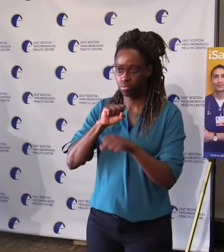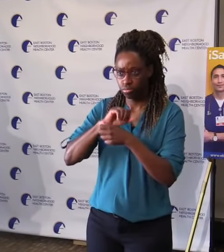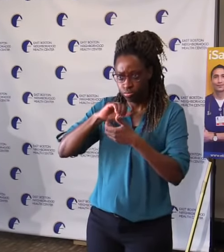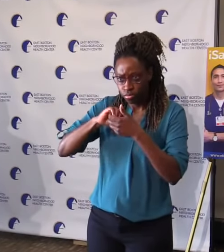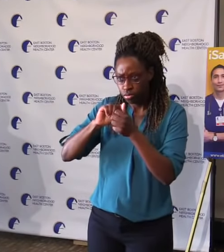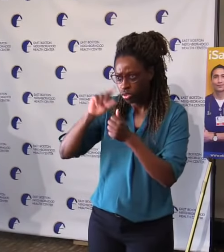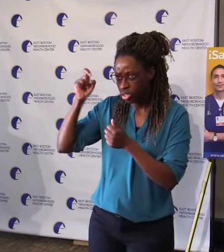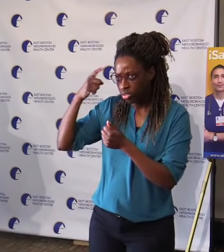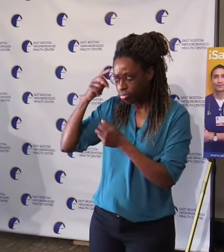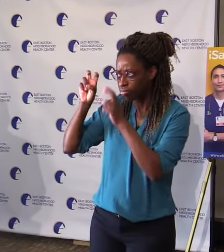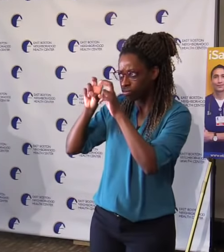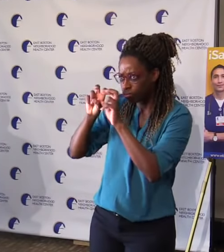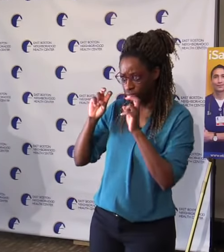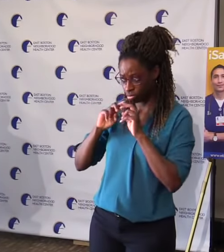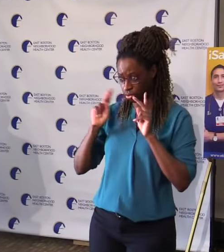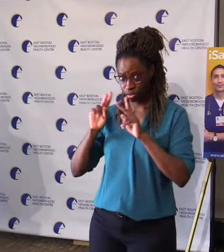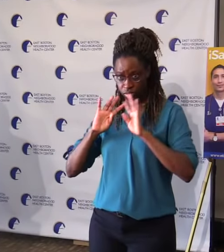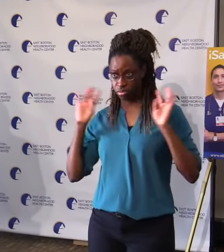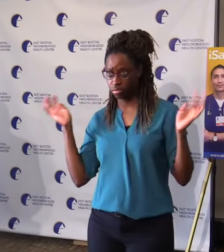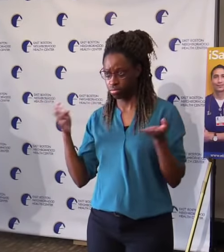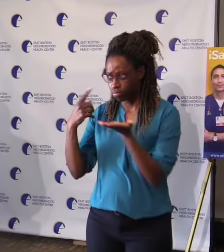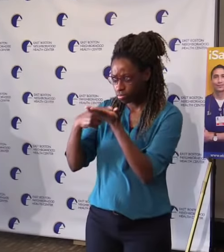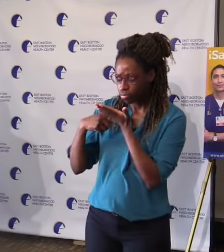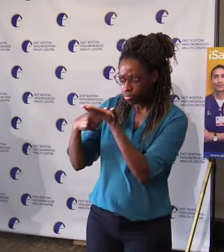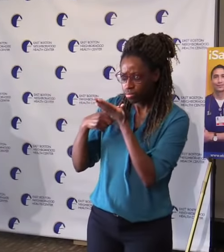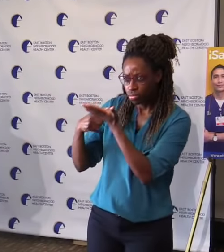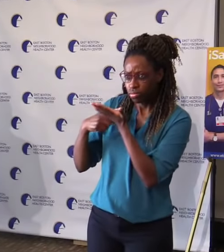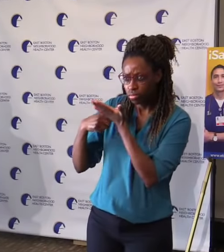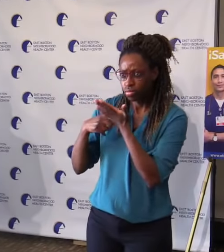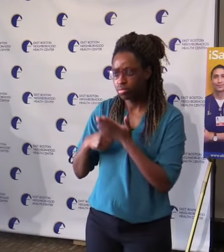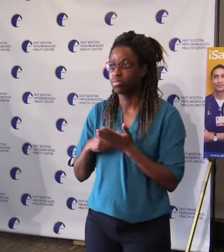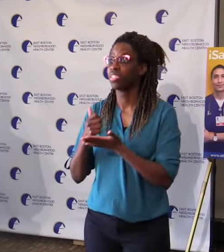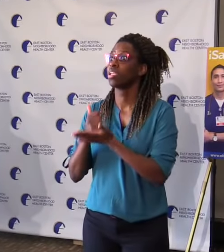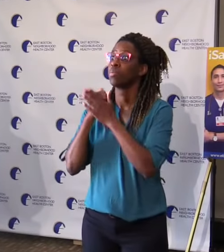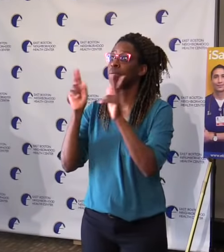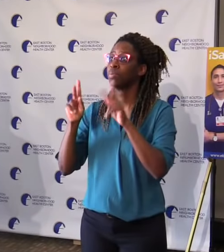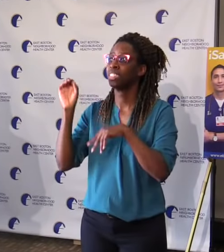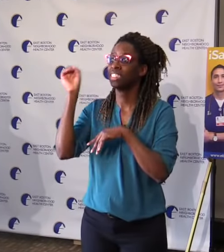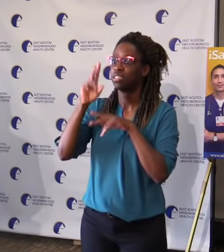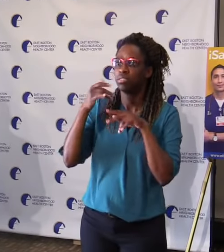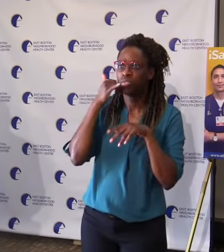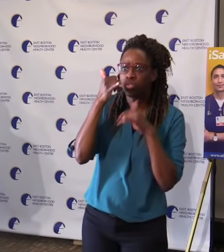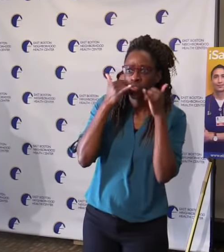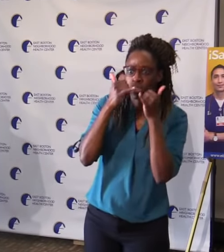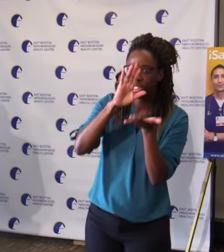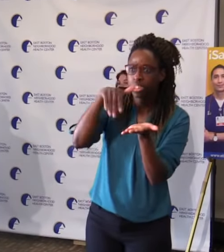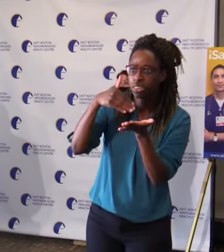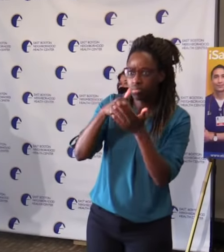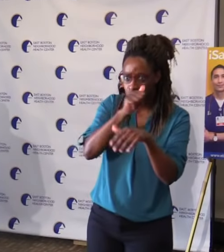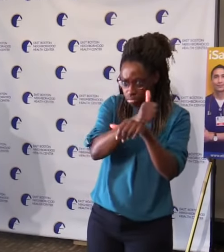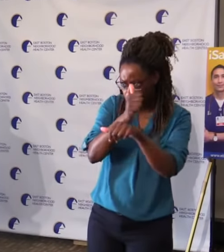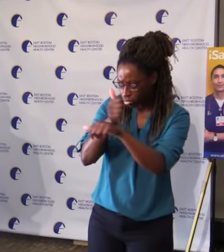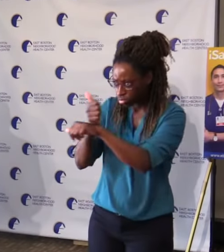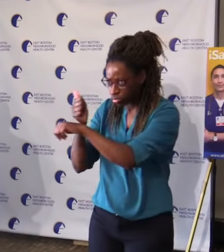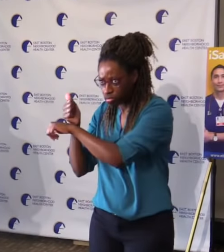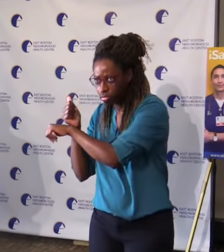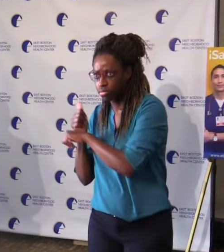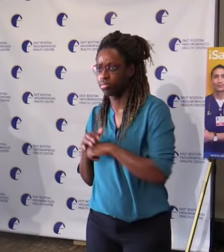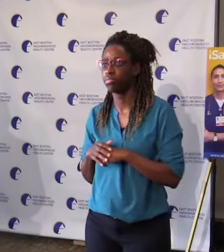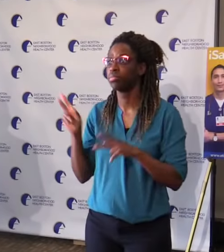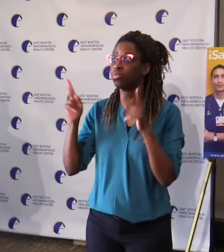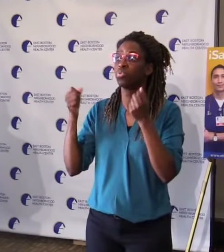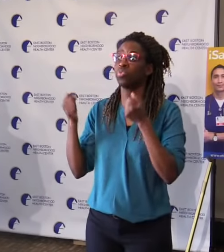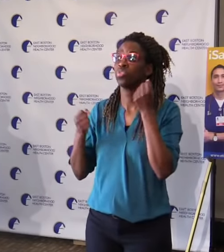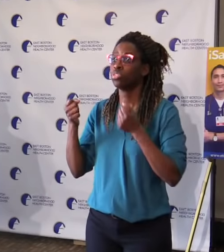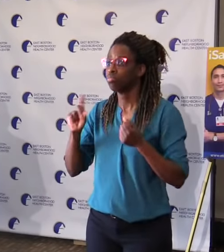our associates from our call center to work alongside the Department of Public Health as contact tracers and our